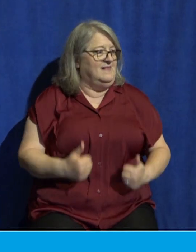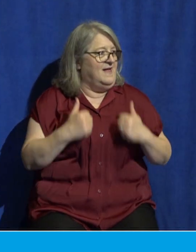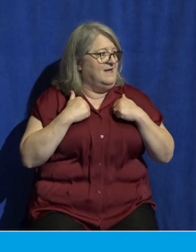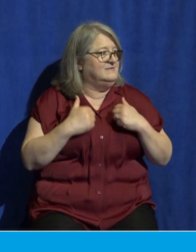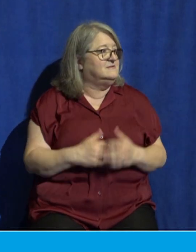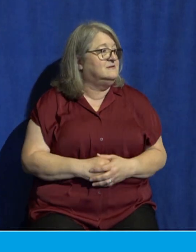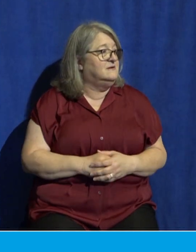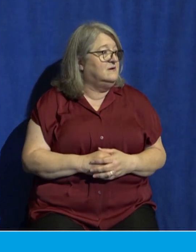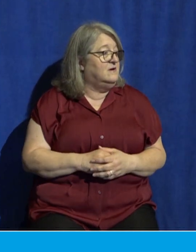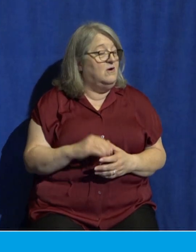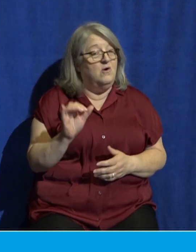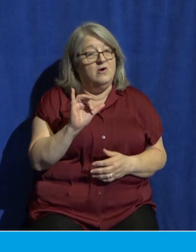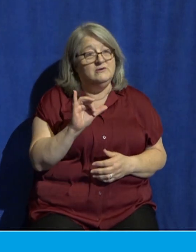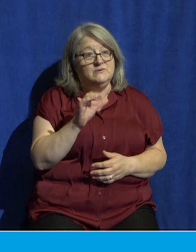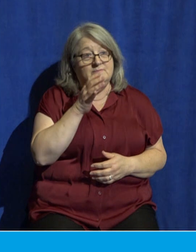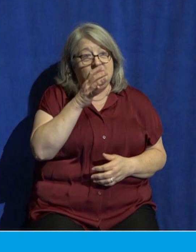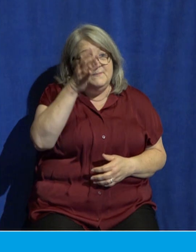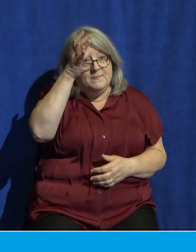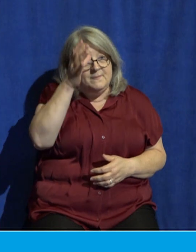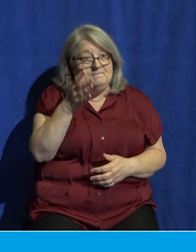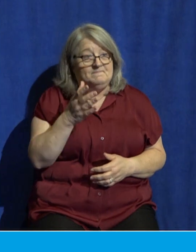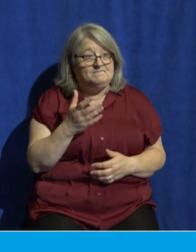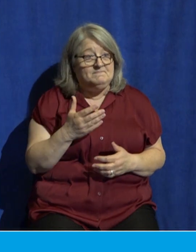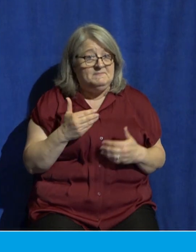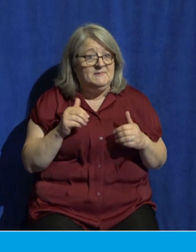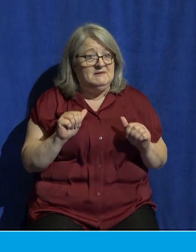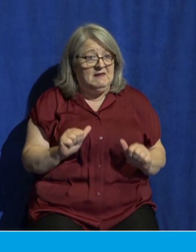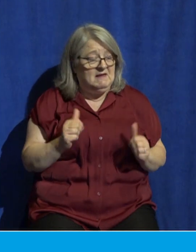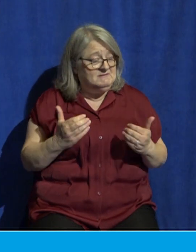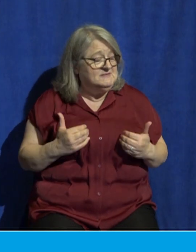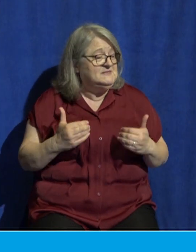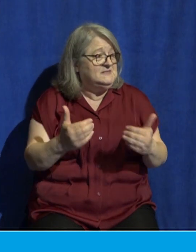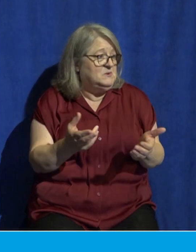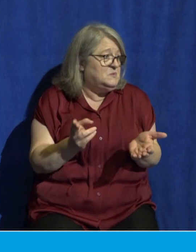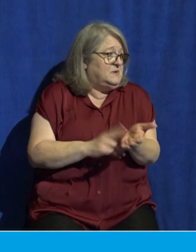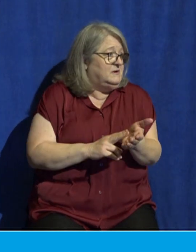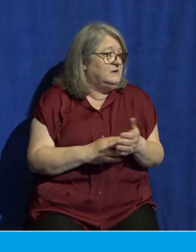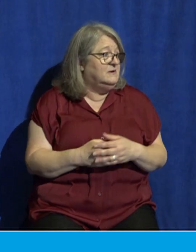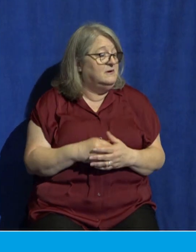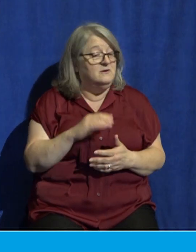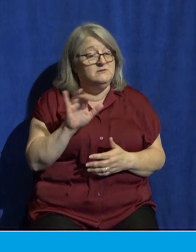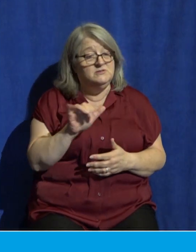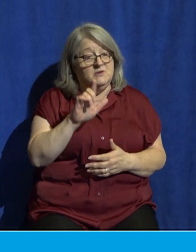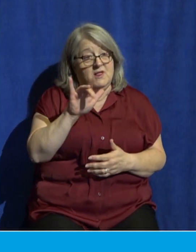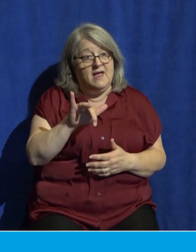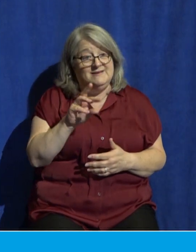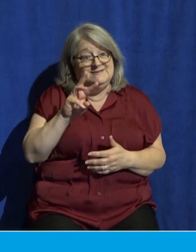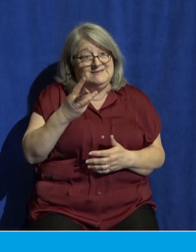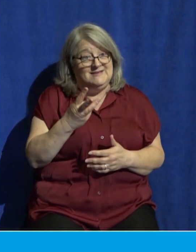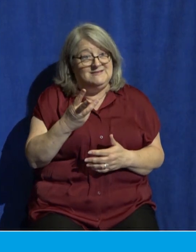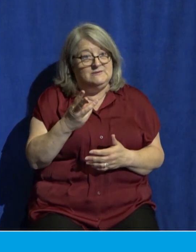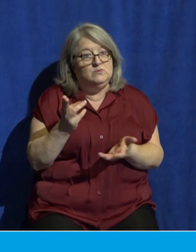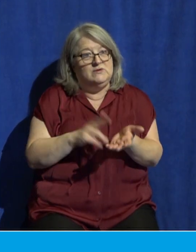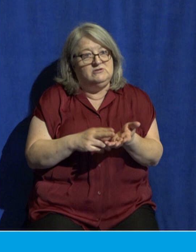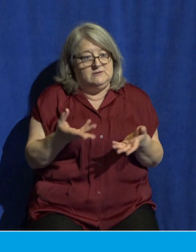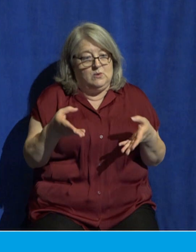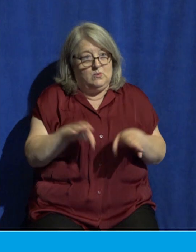it's not too late for you to register. Our registration closes on July 6. You can go to mcleanbible.org slash summer camp to